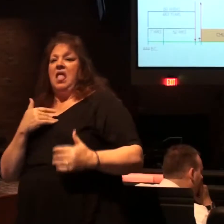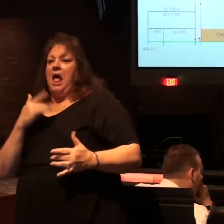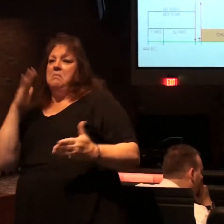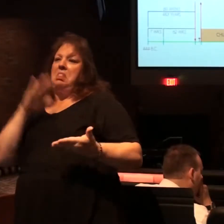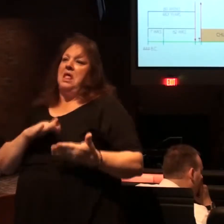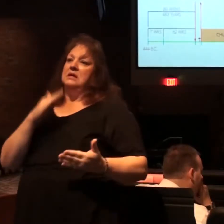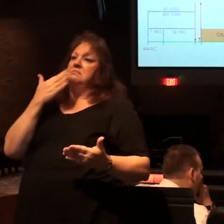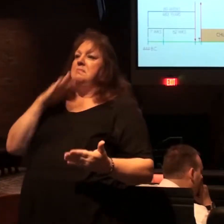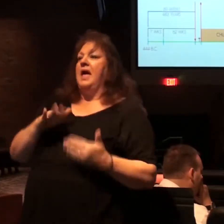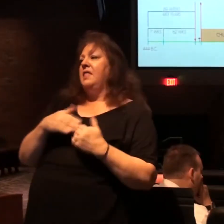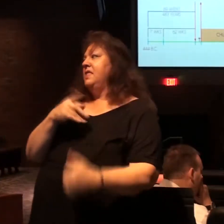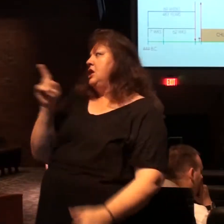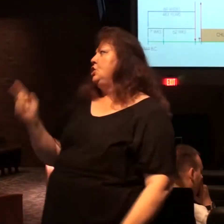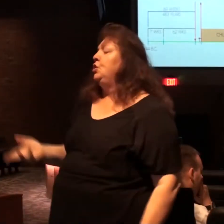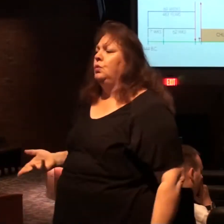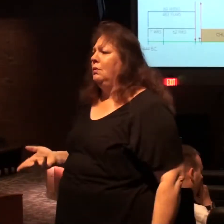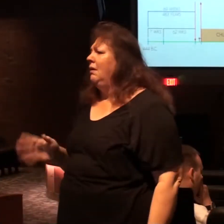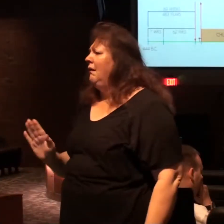vile